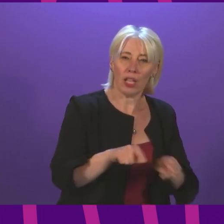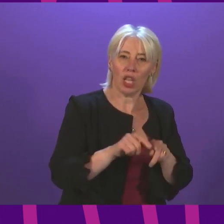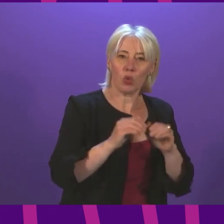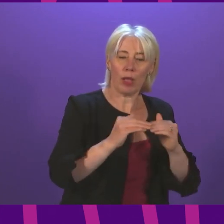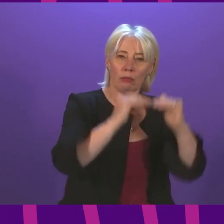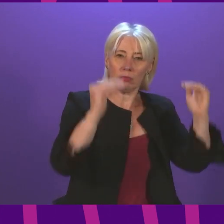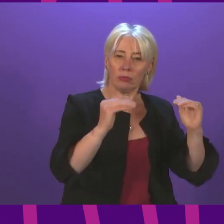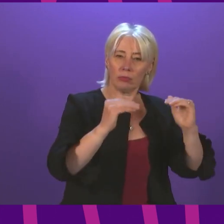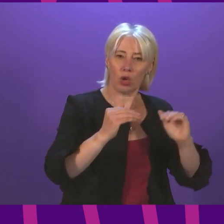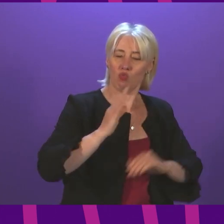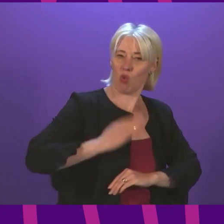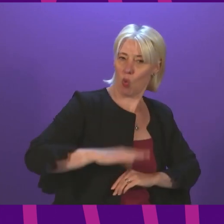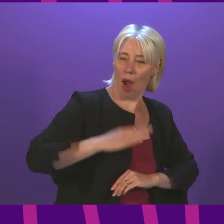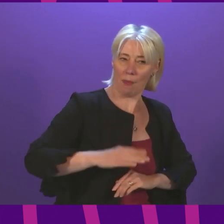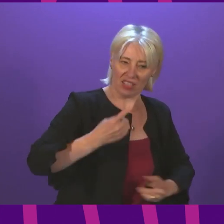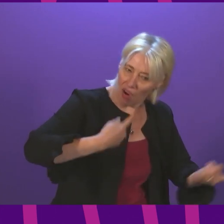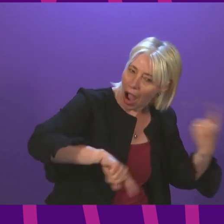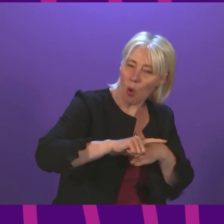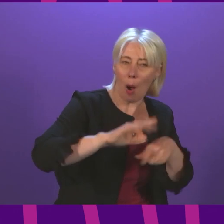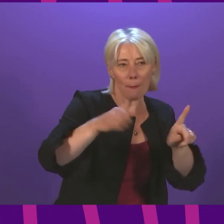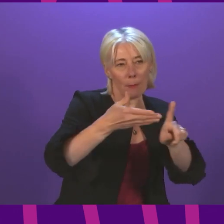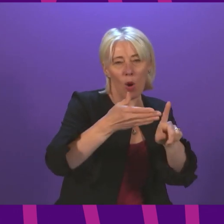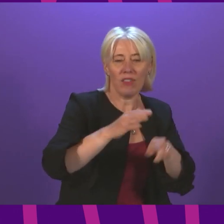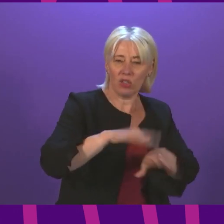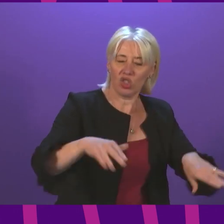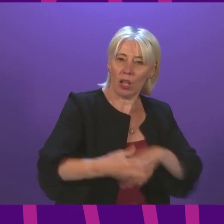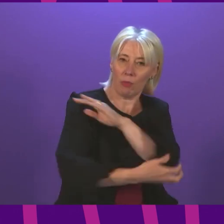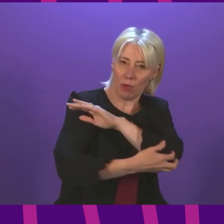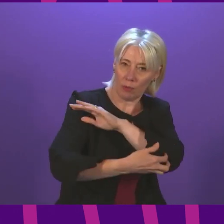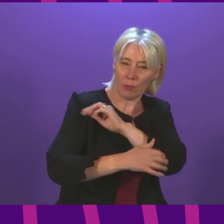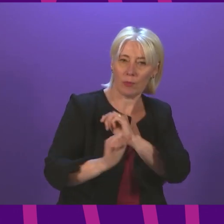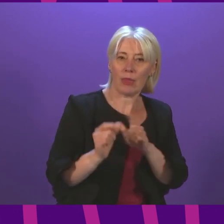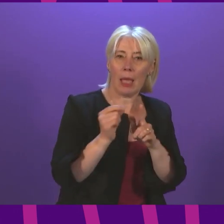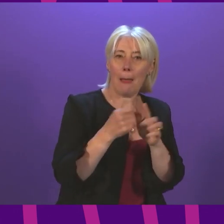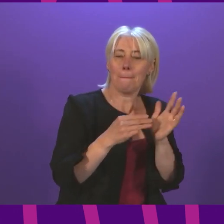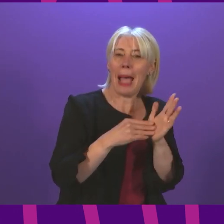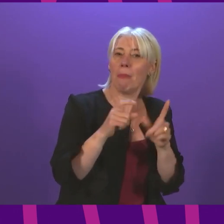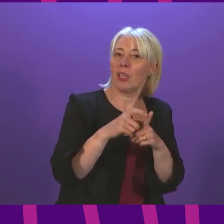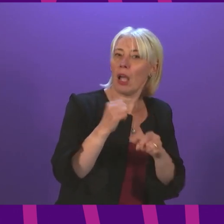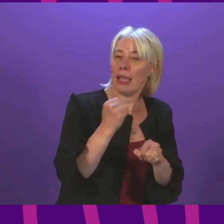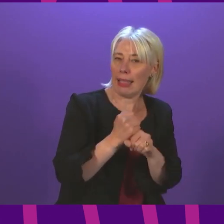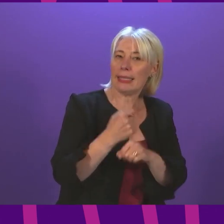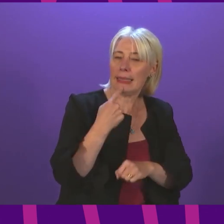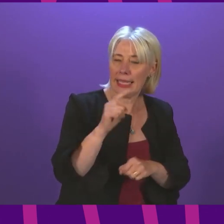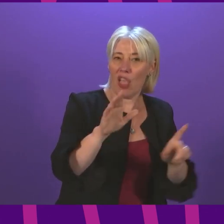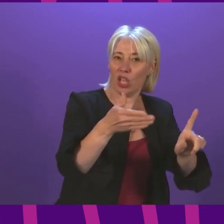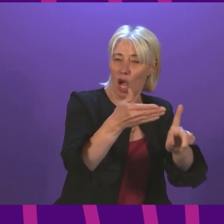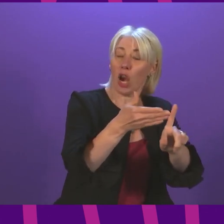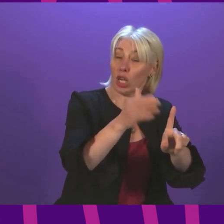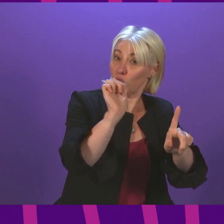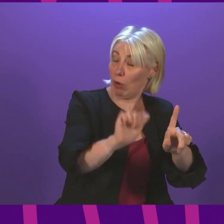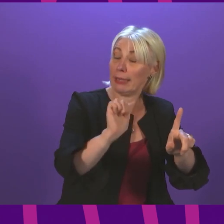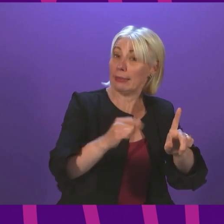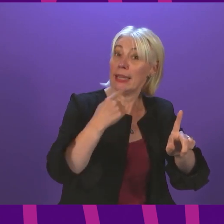requirement to meet its own child poverty targets. Pam Duncan Glancy has taught time and again the fact that those targets were set